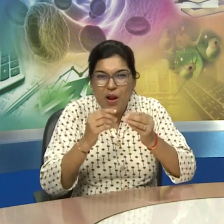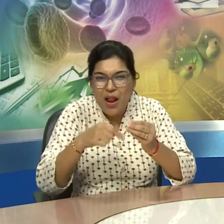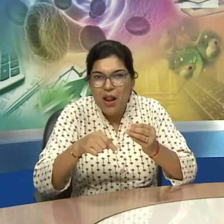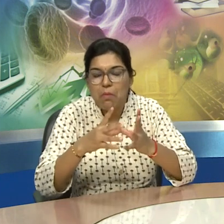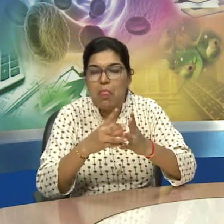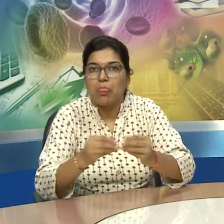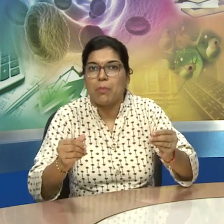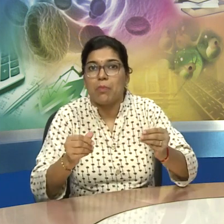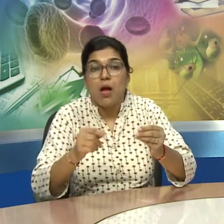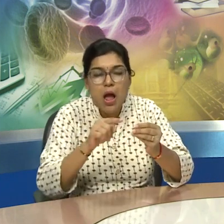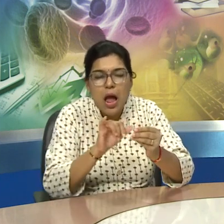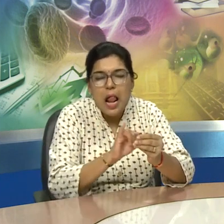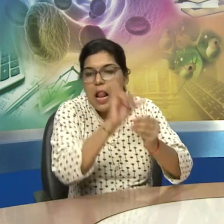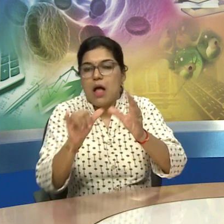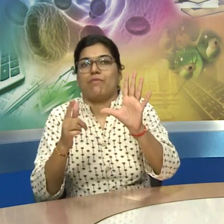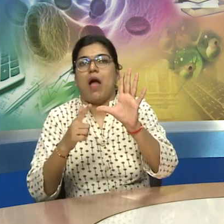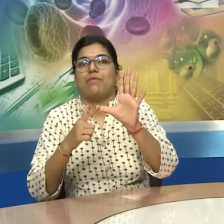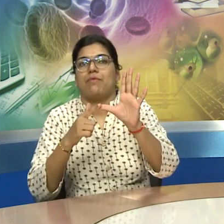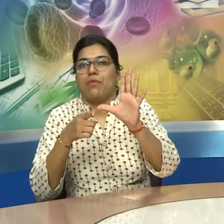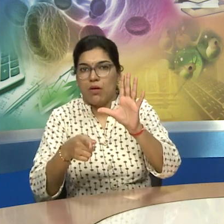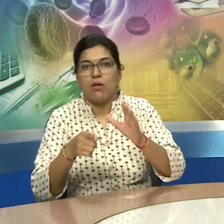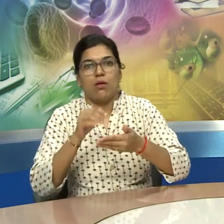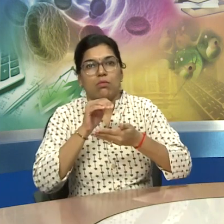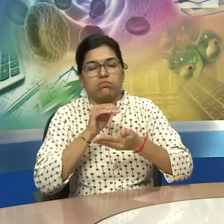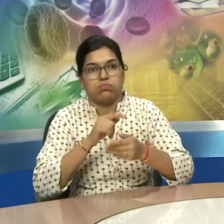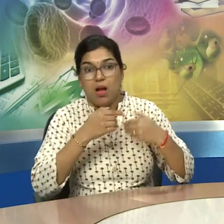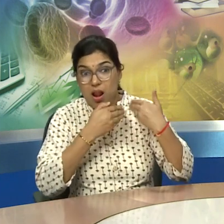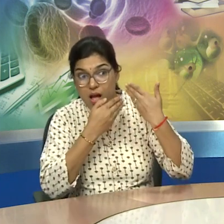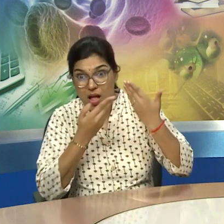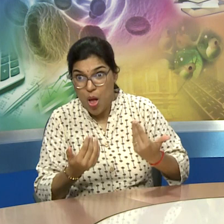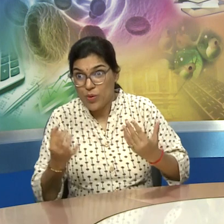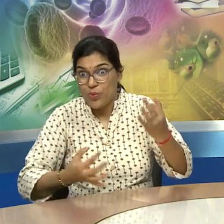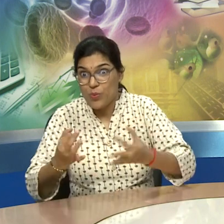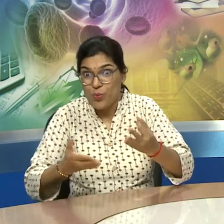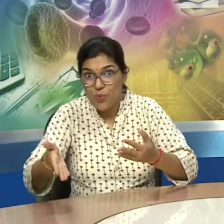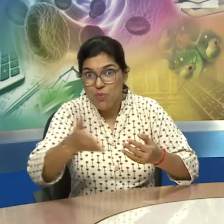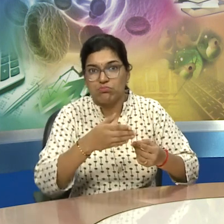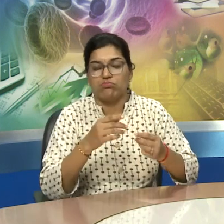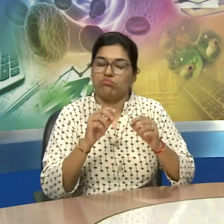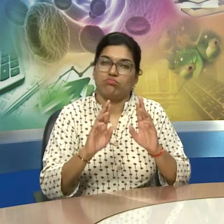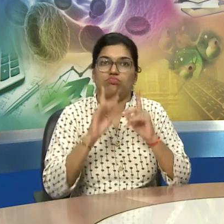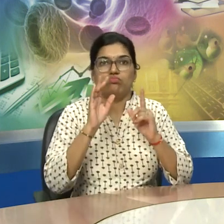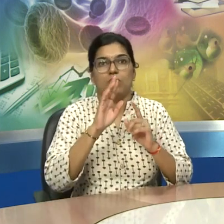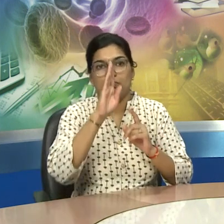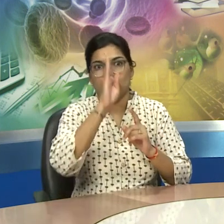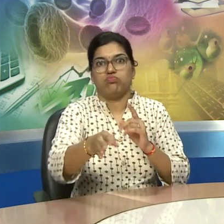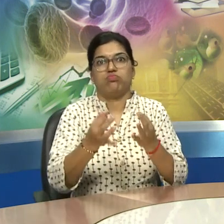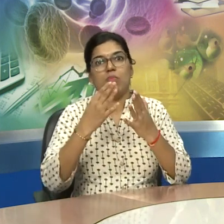with the extinction of this species another line of humans its name was homo